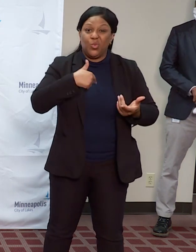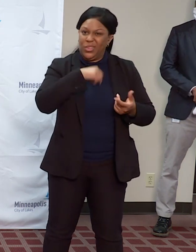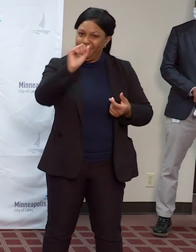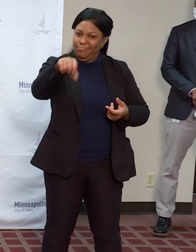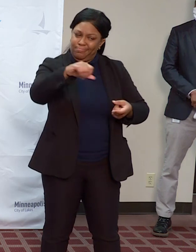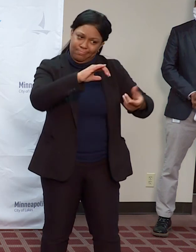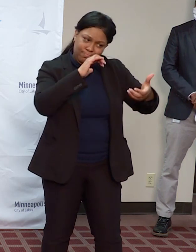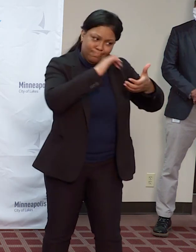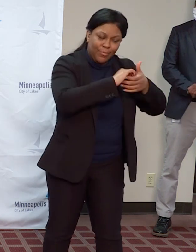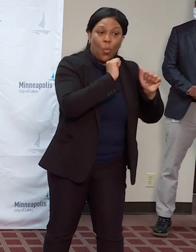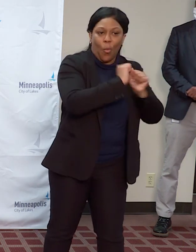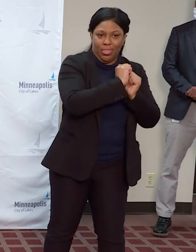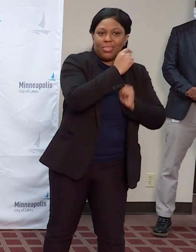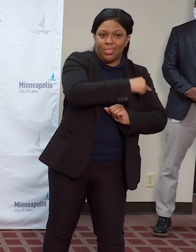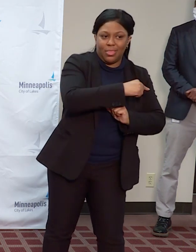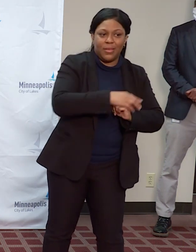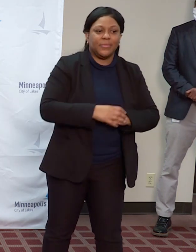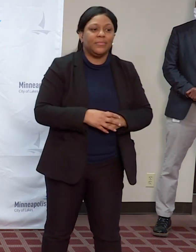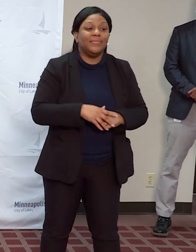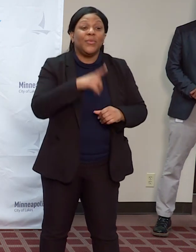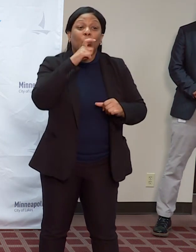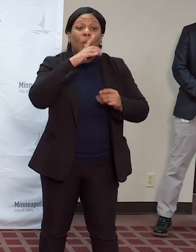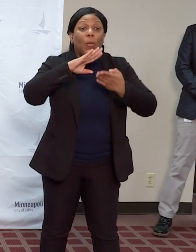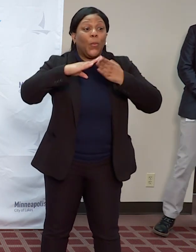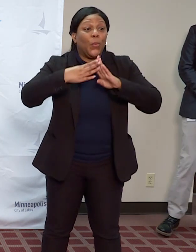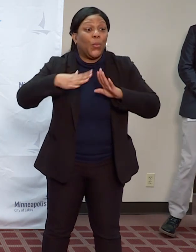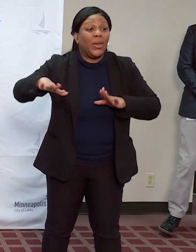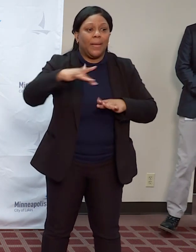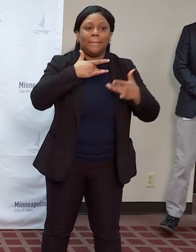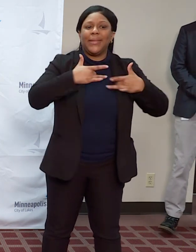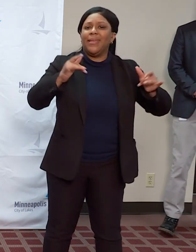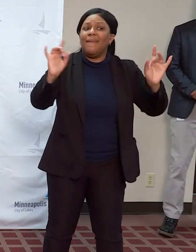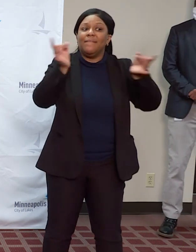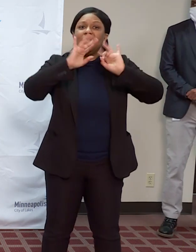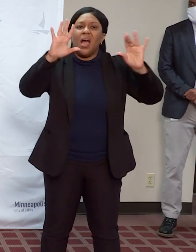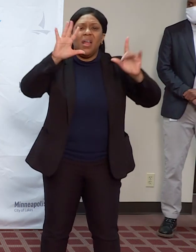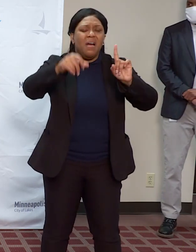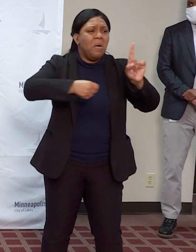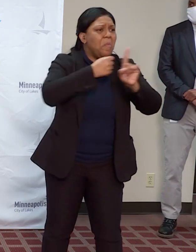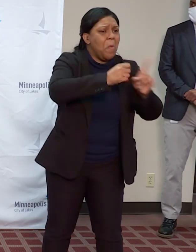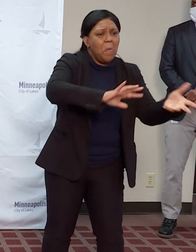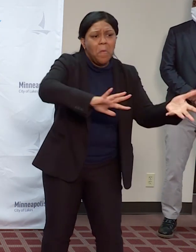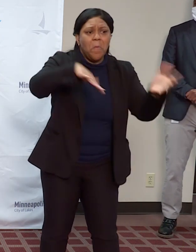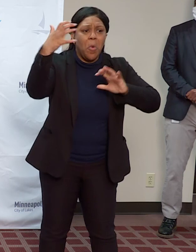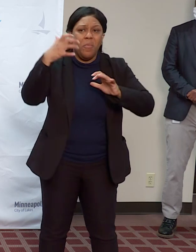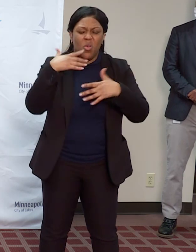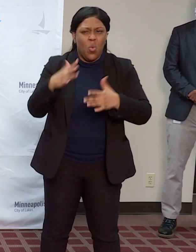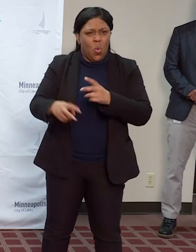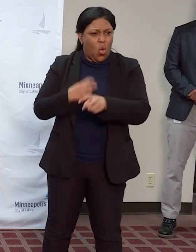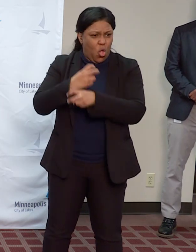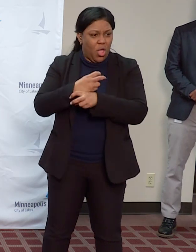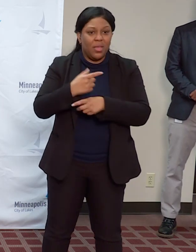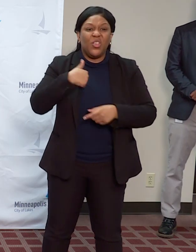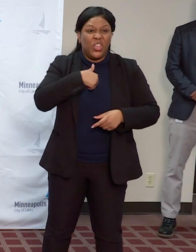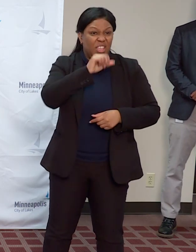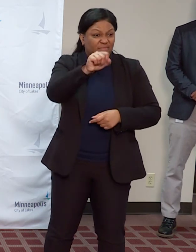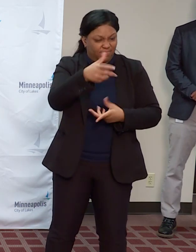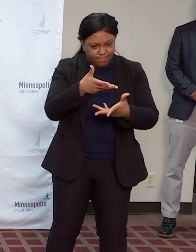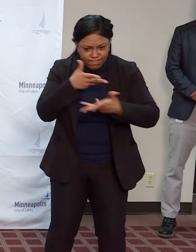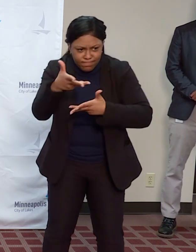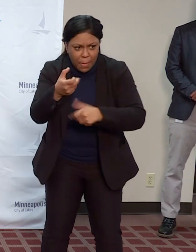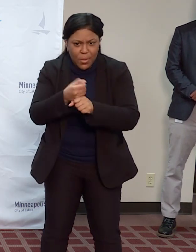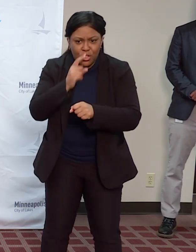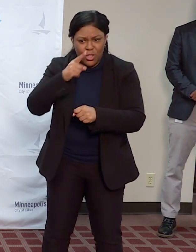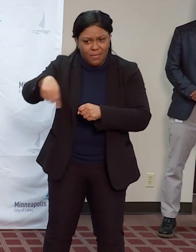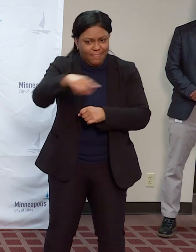impacted by violence are getting and receiving information as well as being able to translate information back up to the city about their